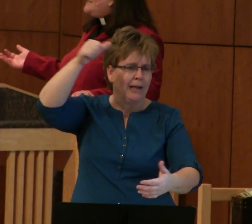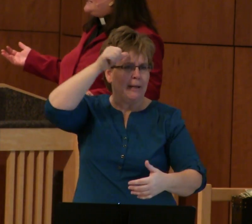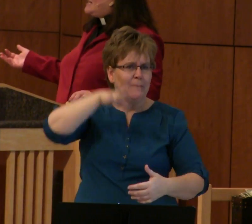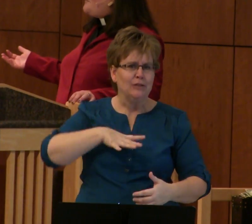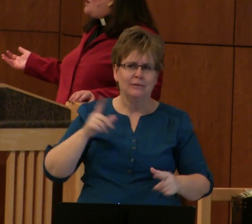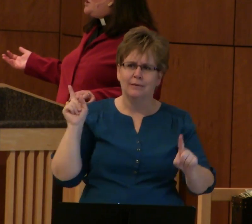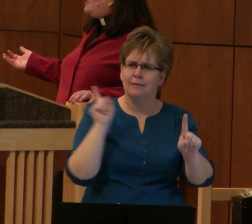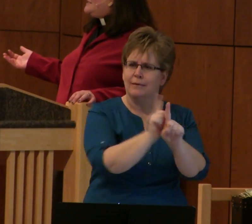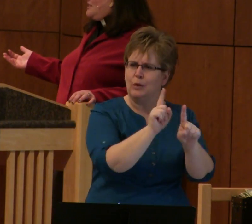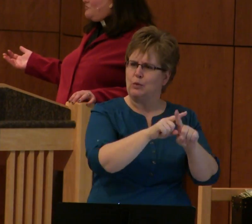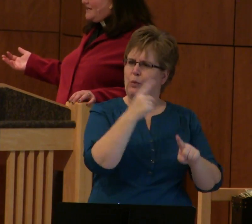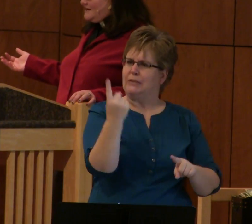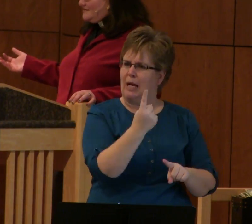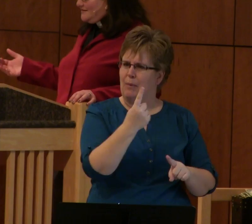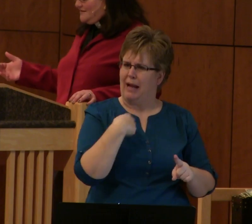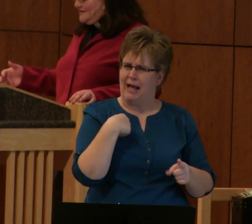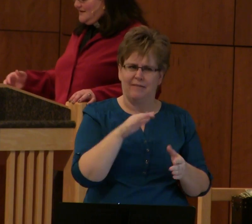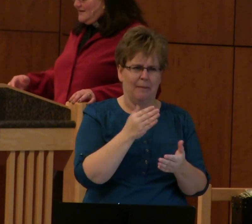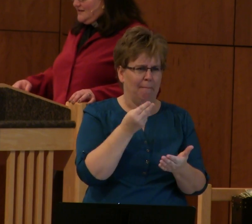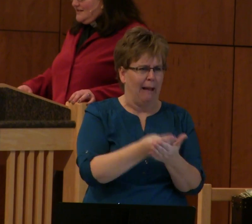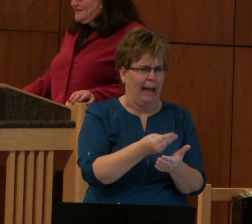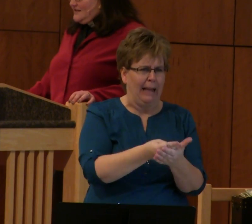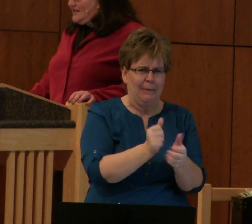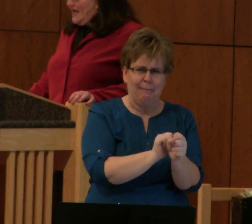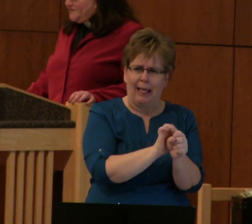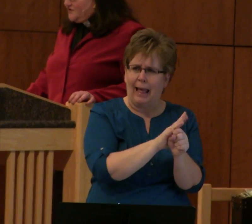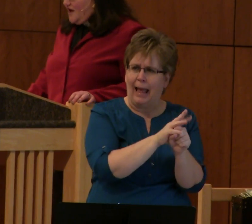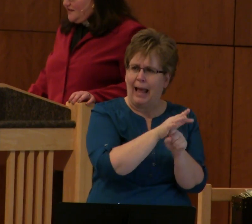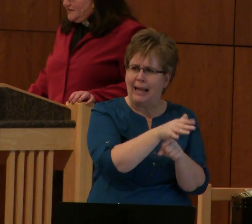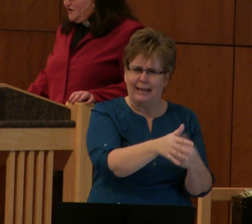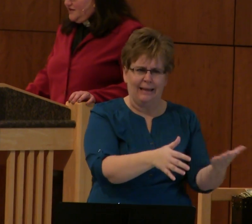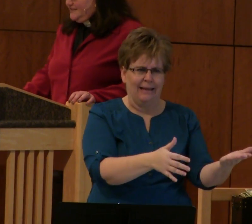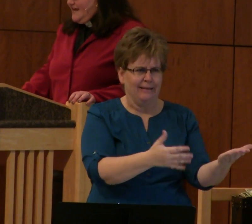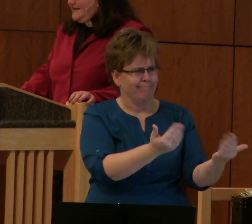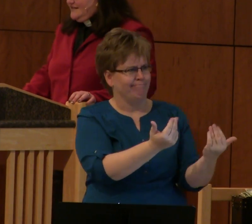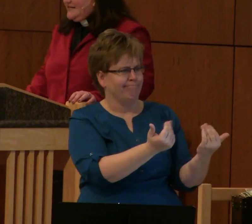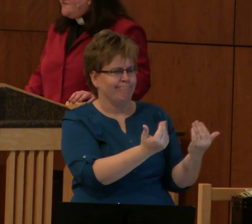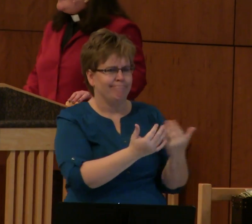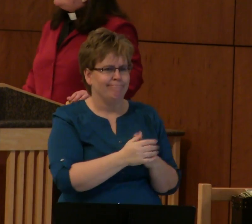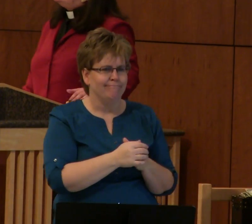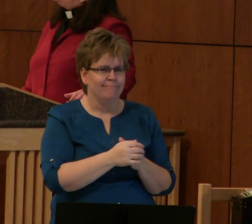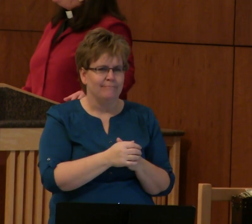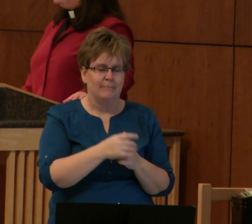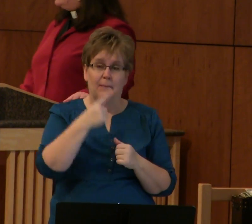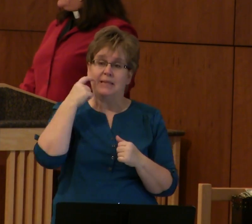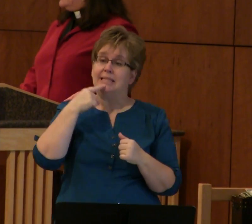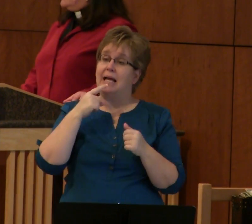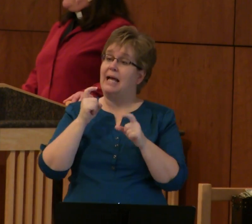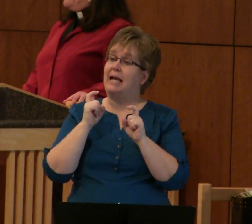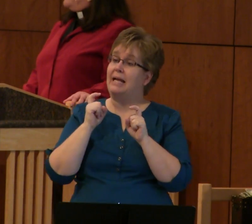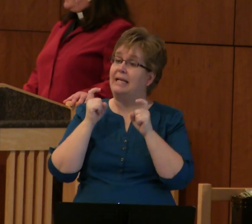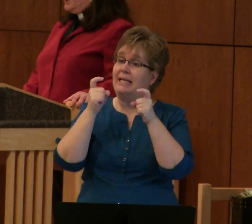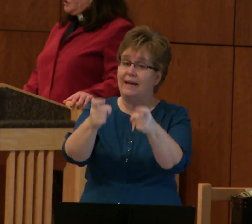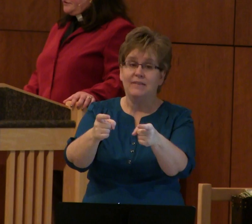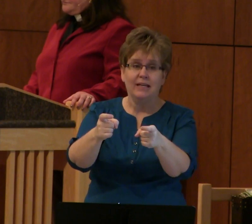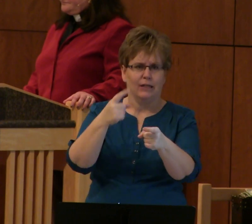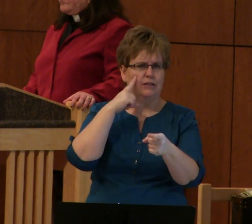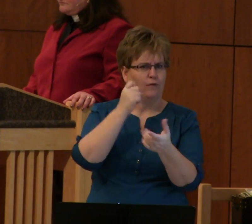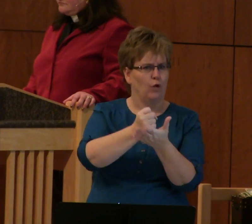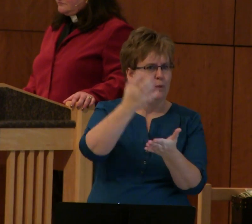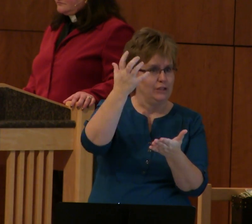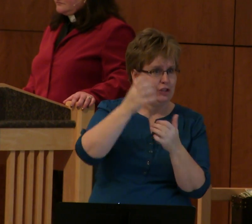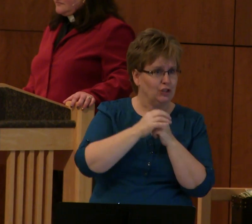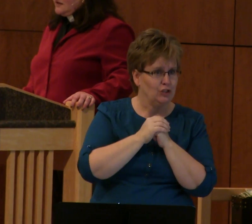Send him at least someone who is loaded. After all, as Gerdes said, giving is the business of the rich.